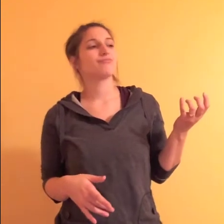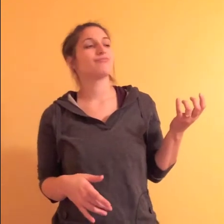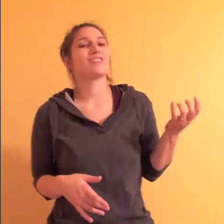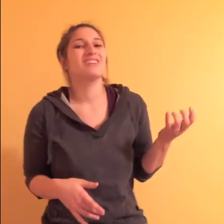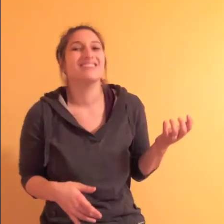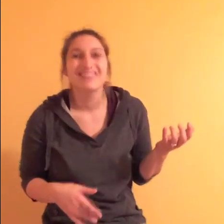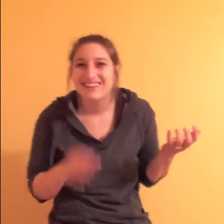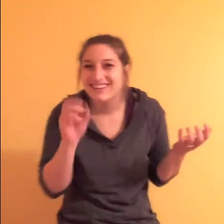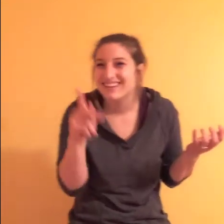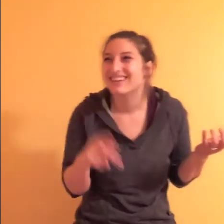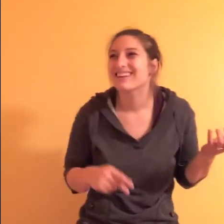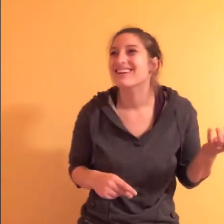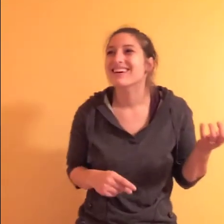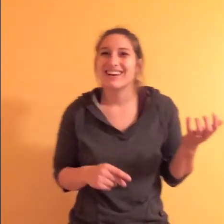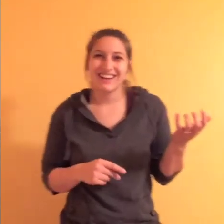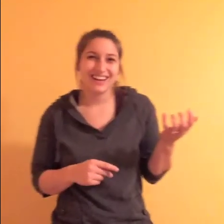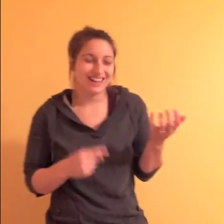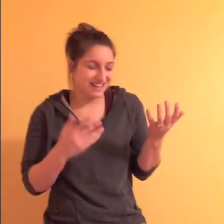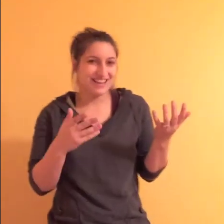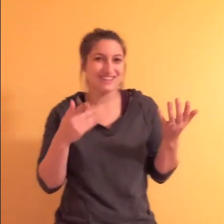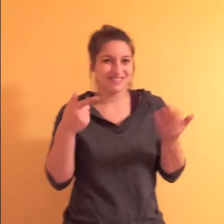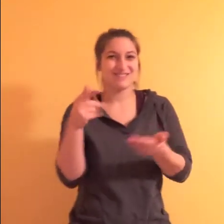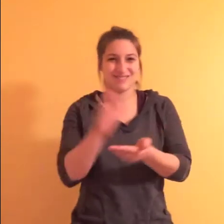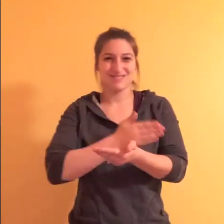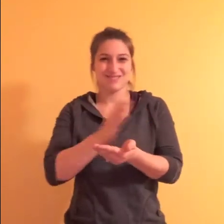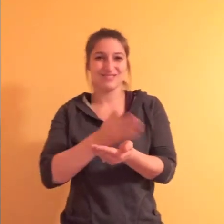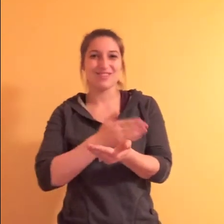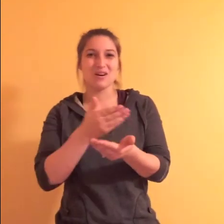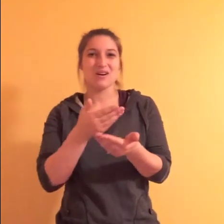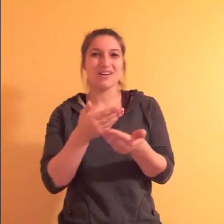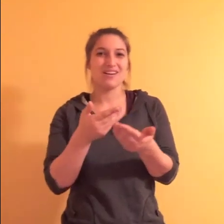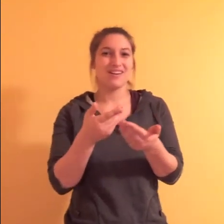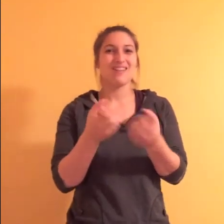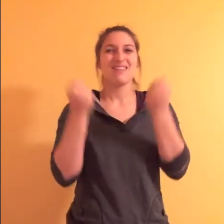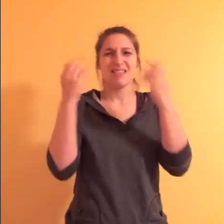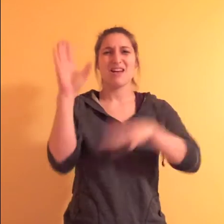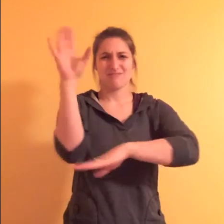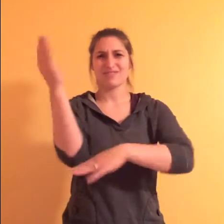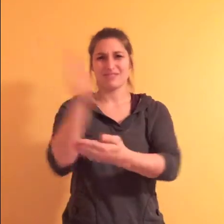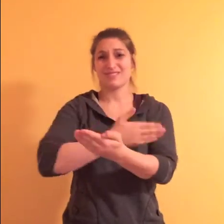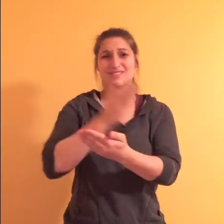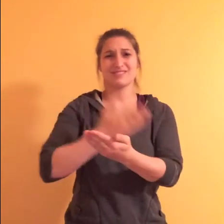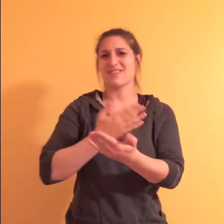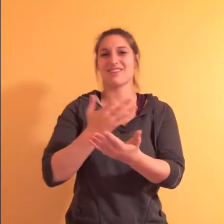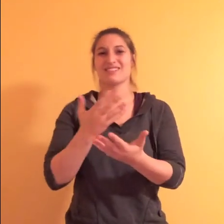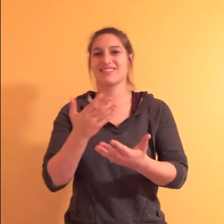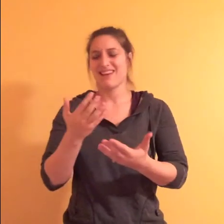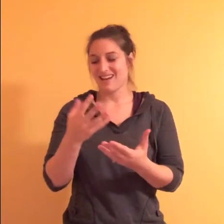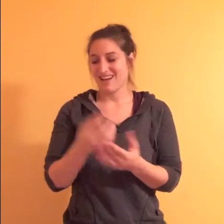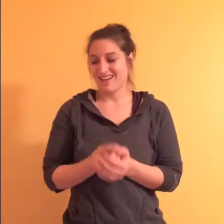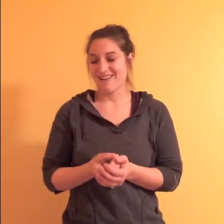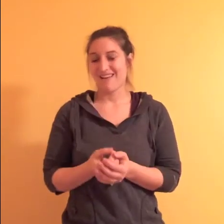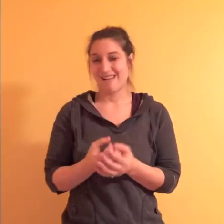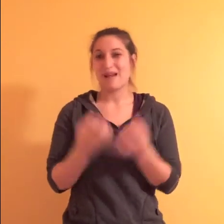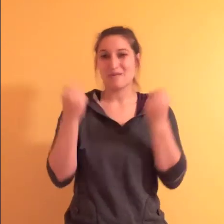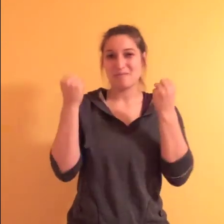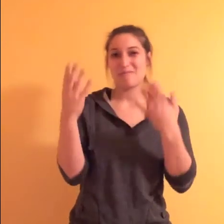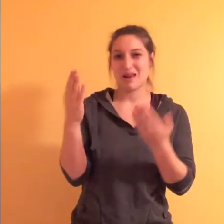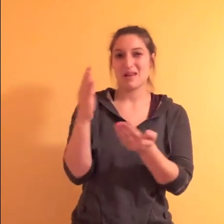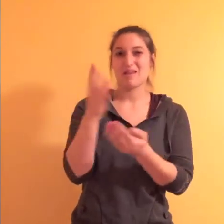Okay, this is a song that, there's a lot of Christmas songs out there, and not too many Hanukkah